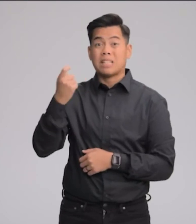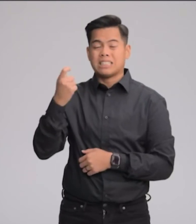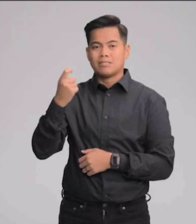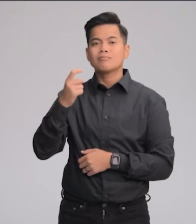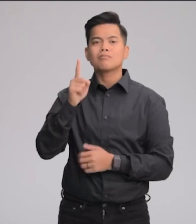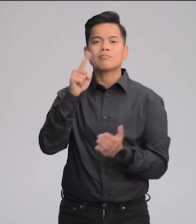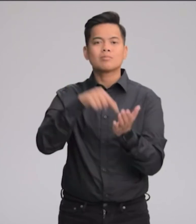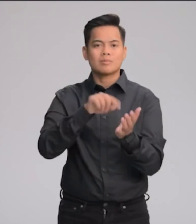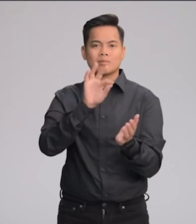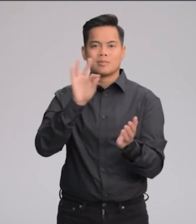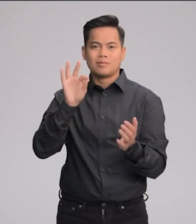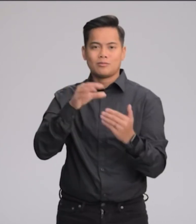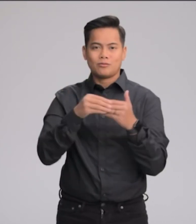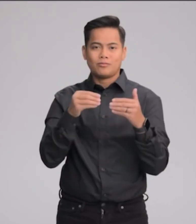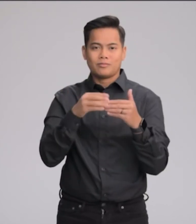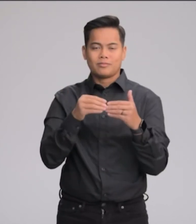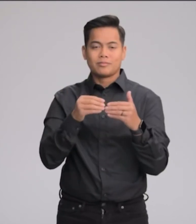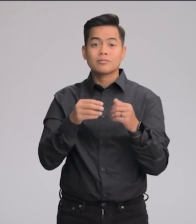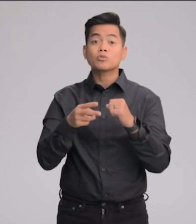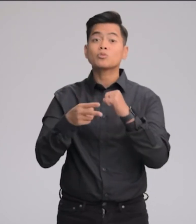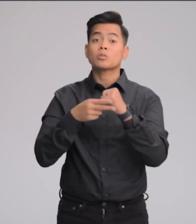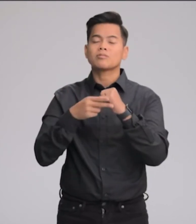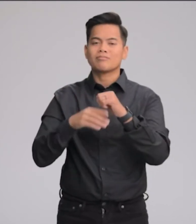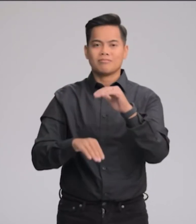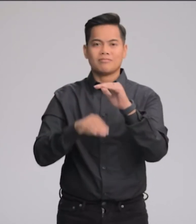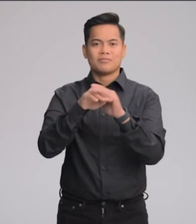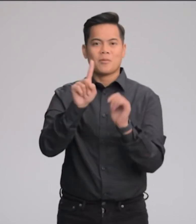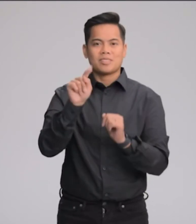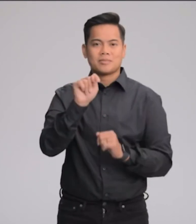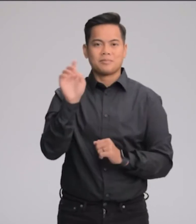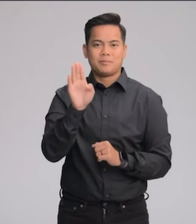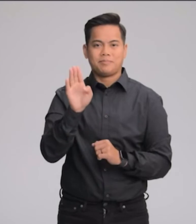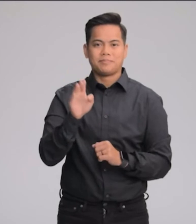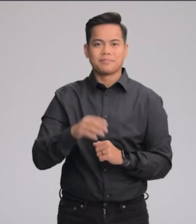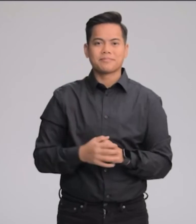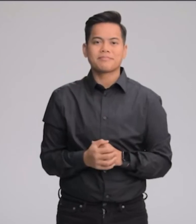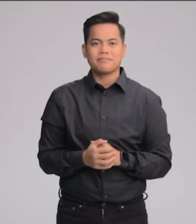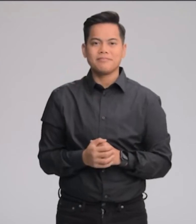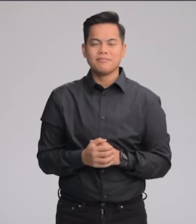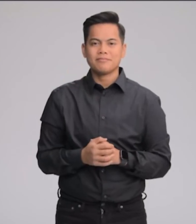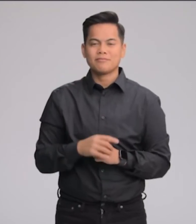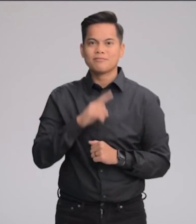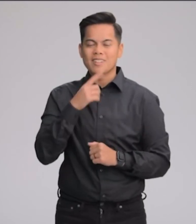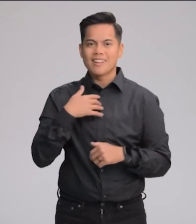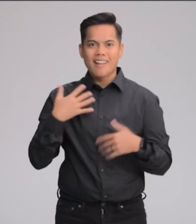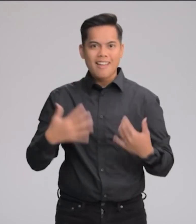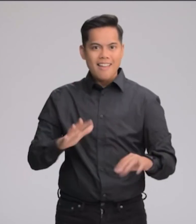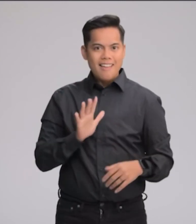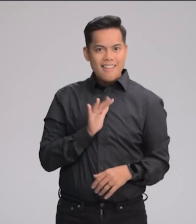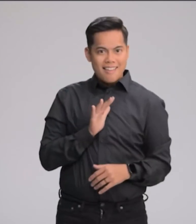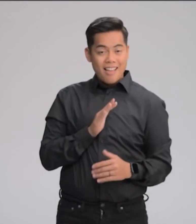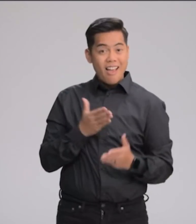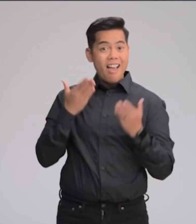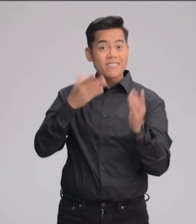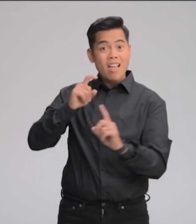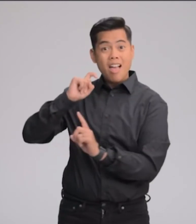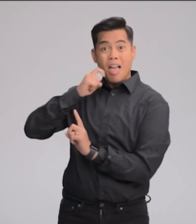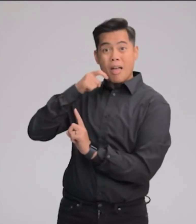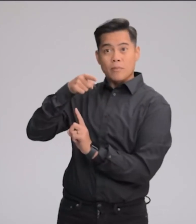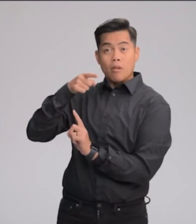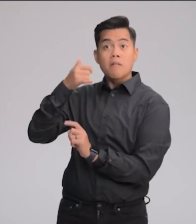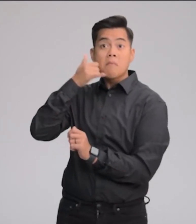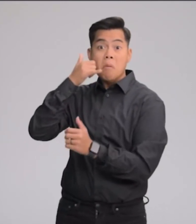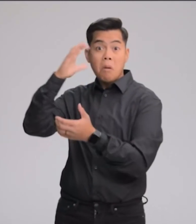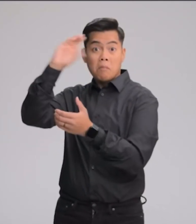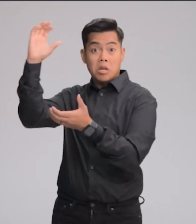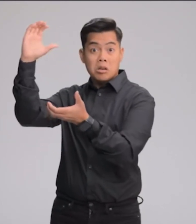Max at $1099, with storage options up to one terabyte. We also have fantastic offers from Apple and our carrier